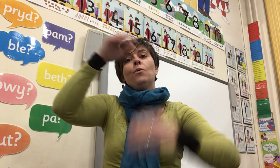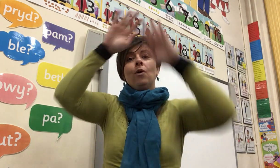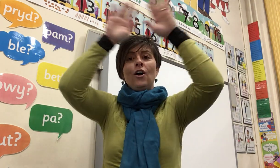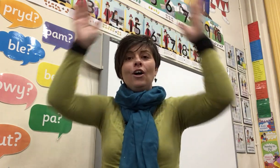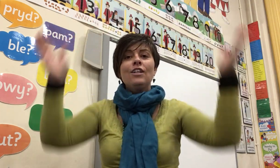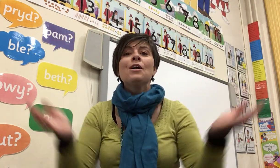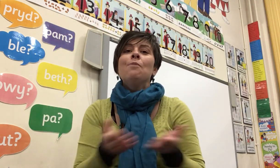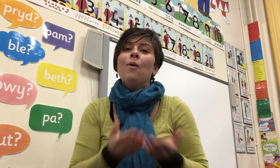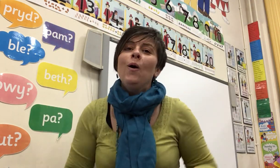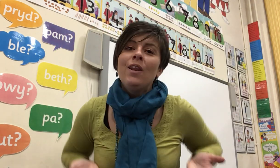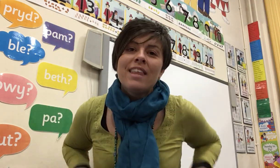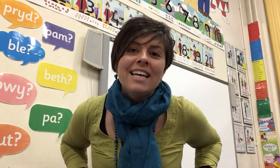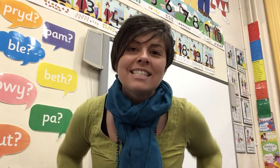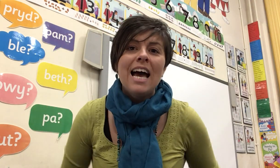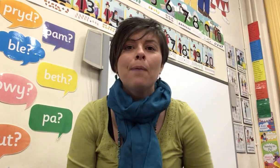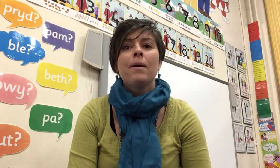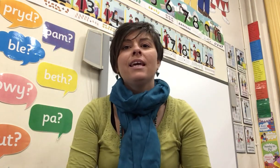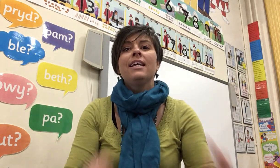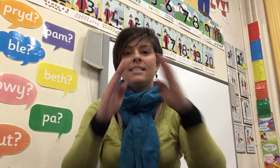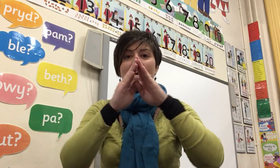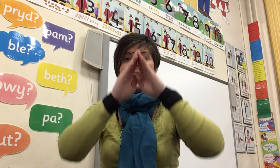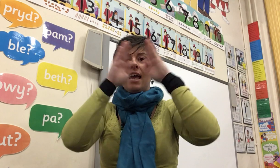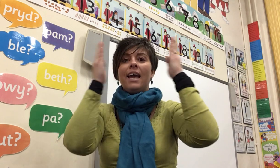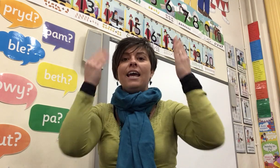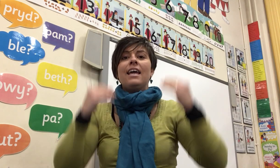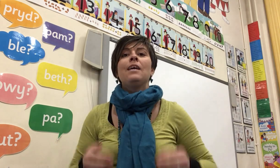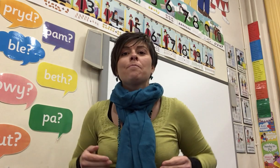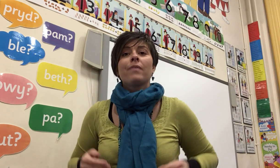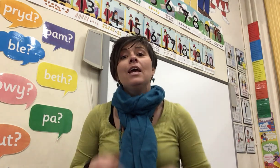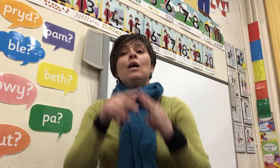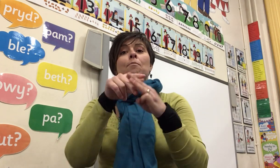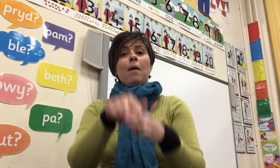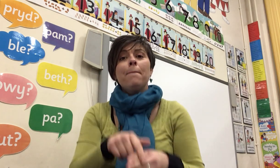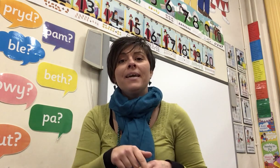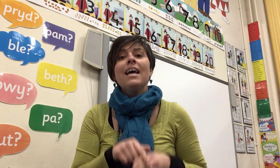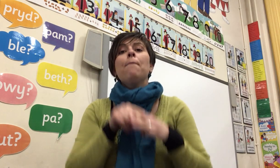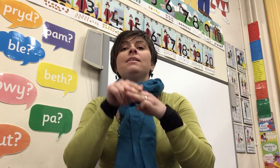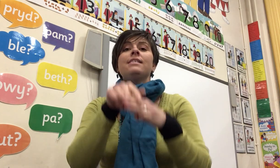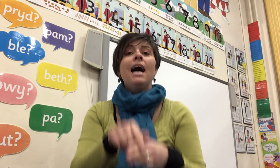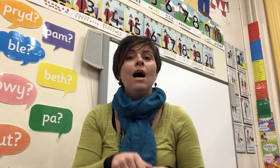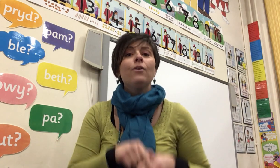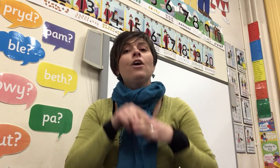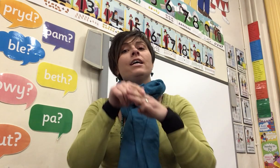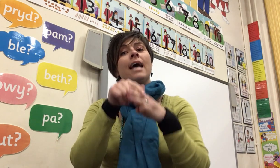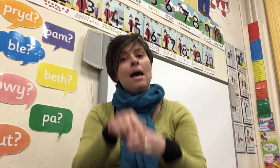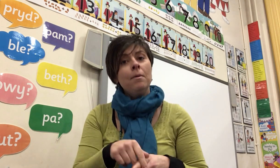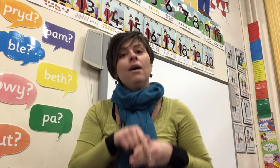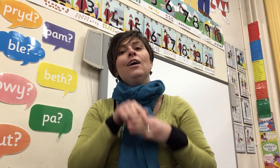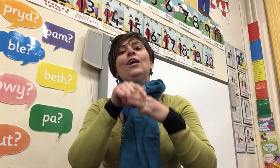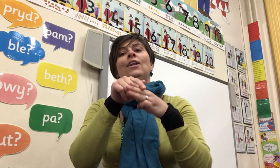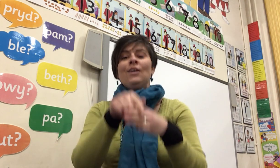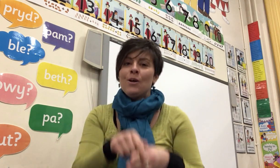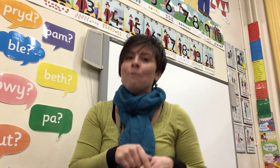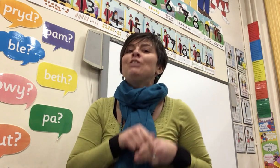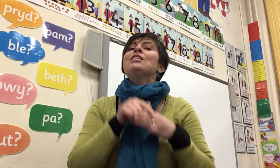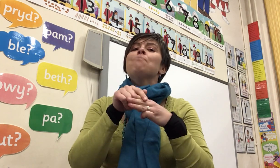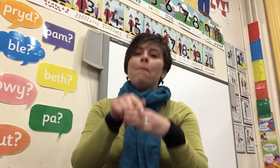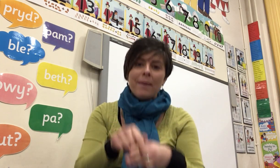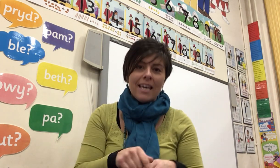world, born this happy day. Bumping up and down on a camel, which is bumping